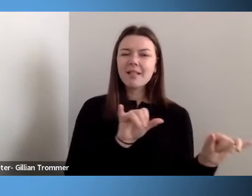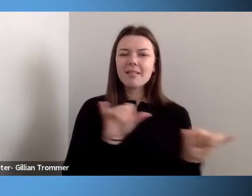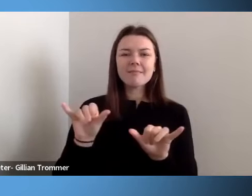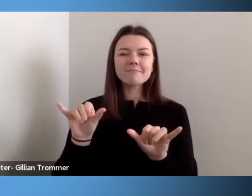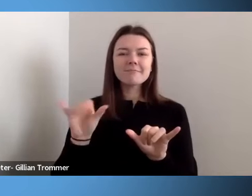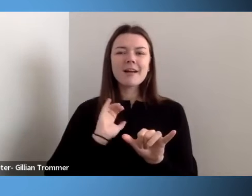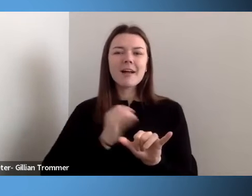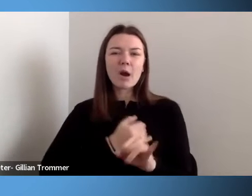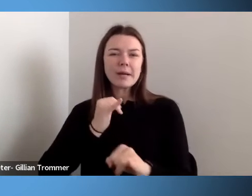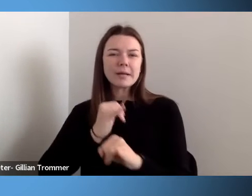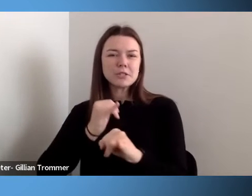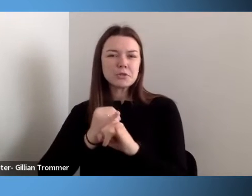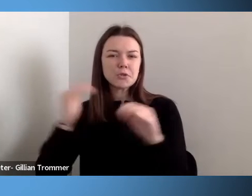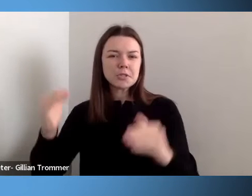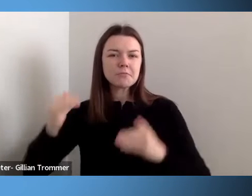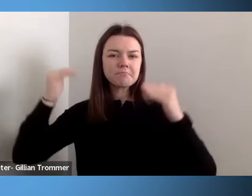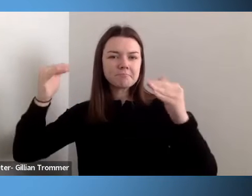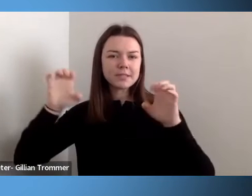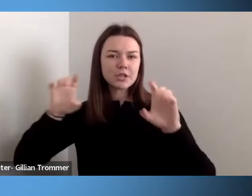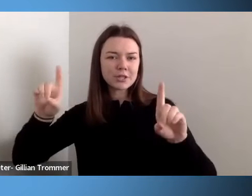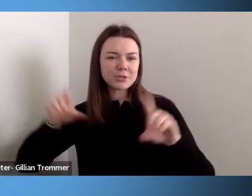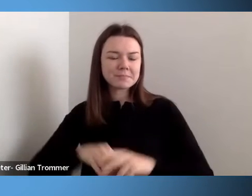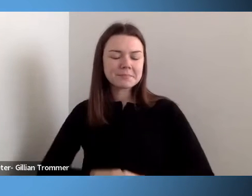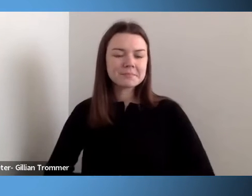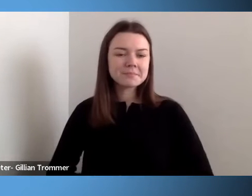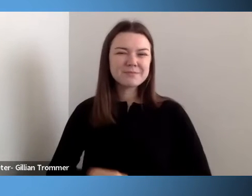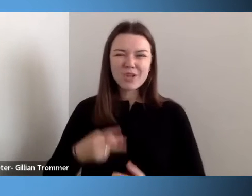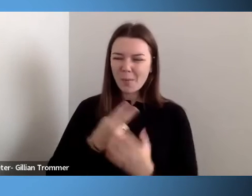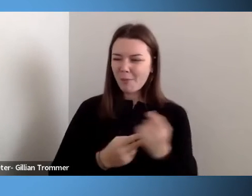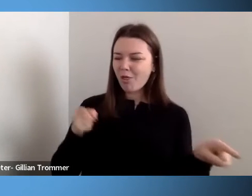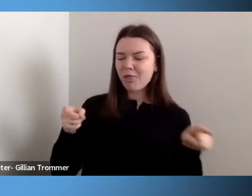They both like to solve problems.